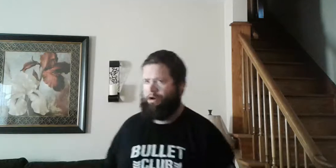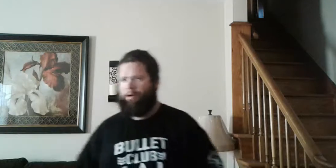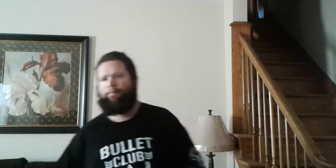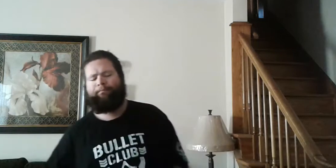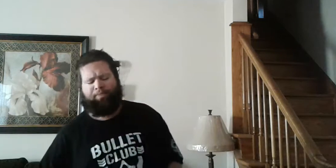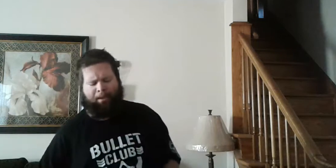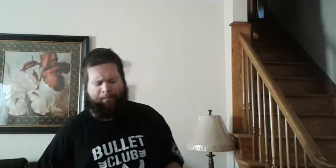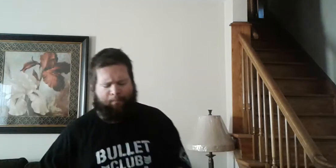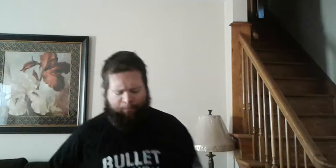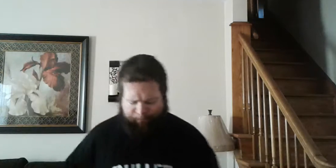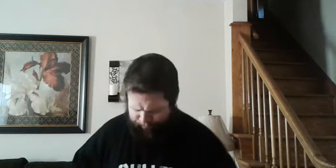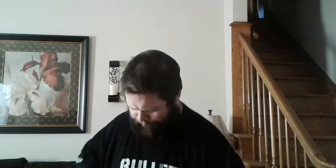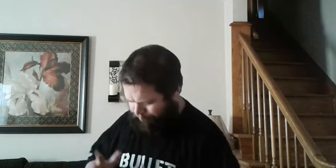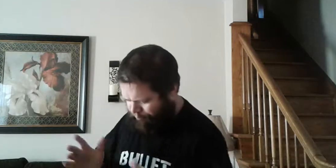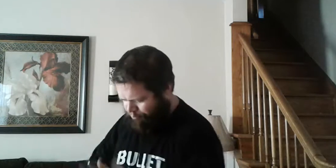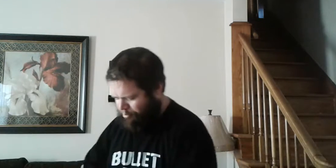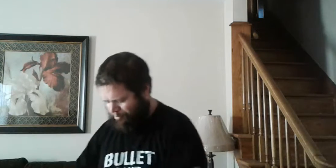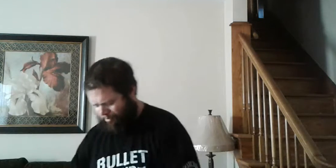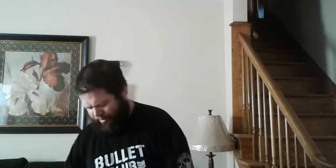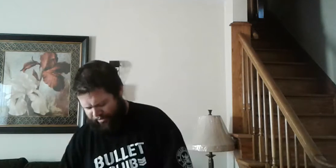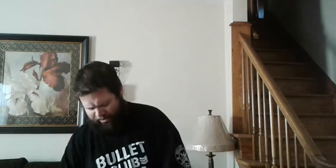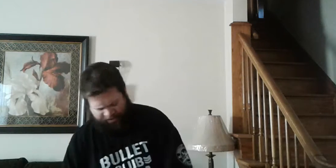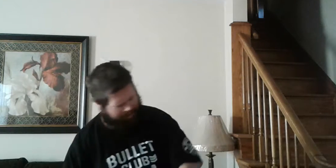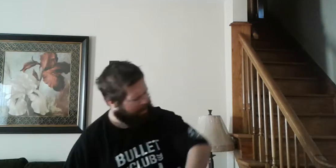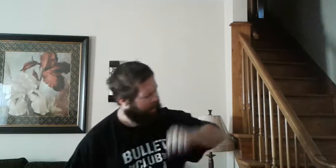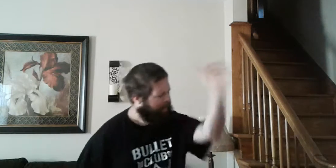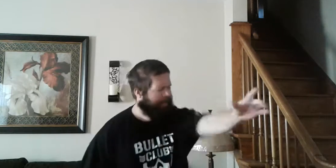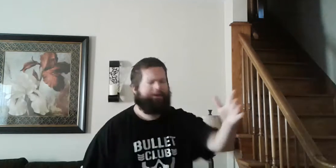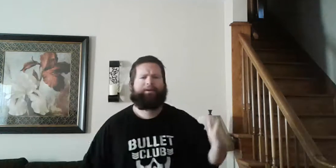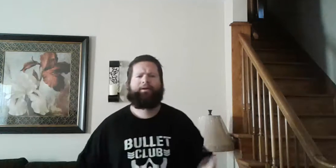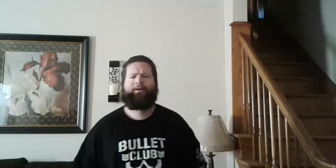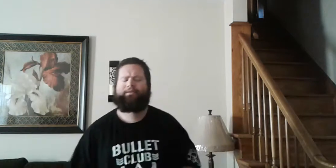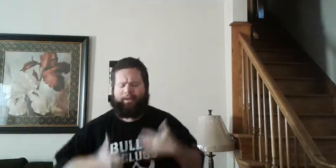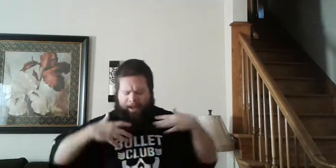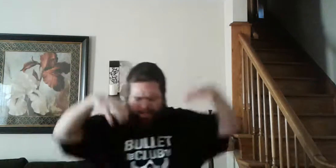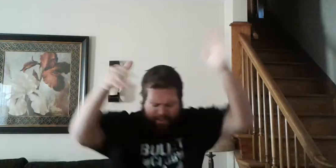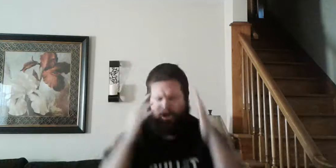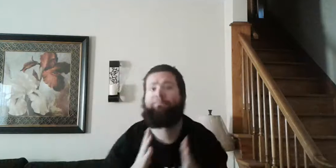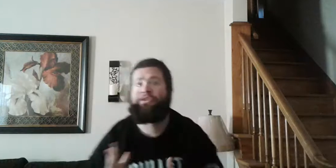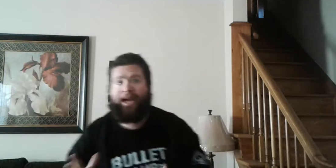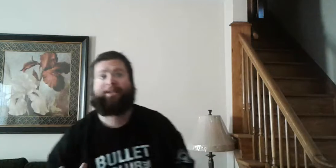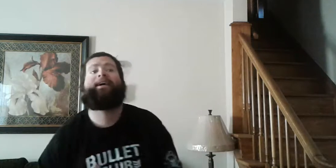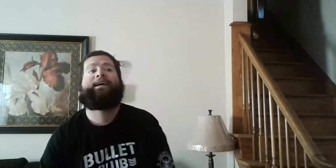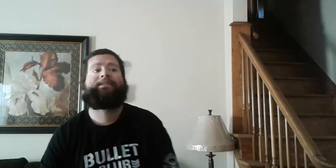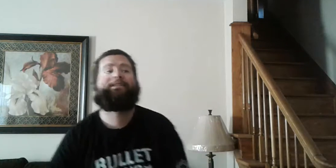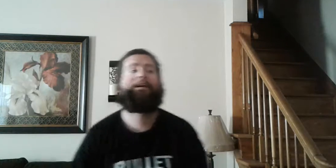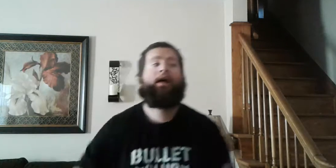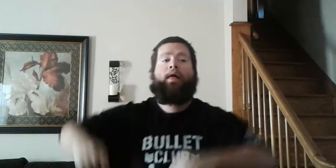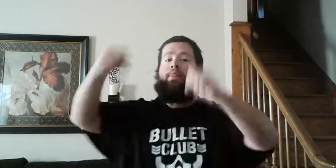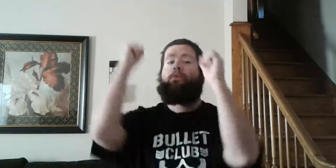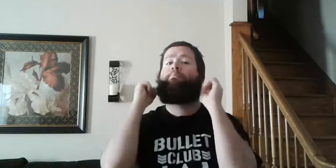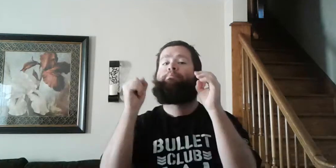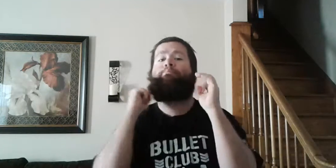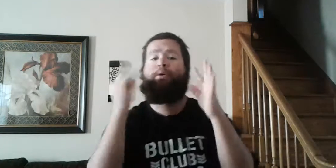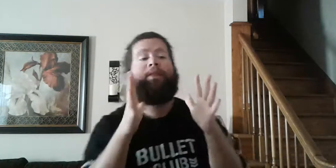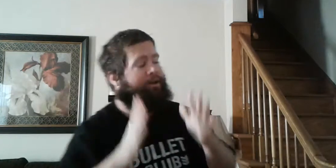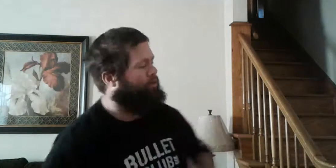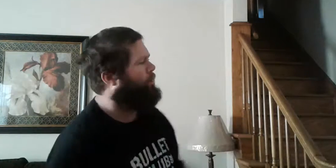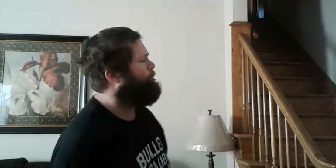and today's subject is the bully club